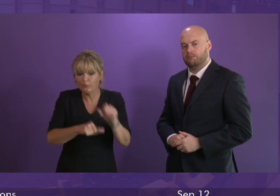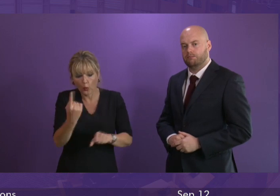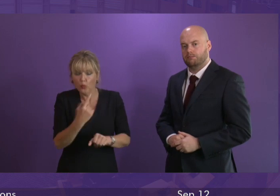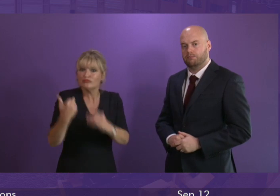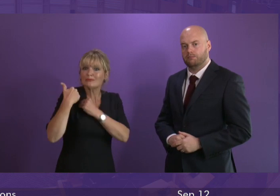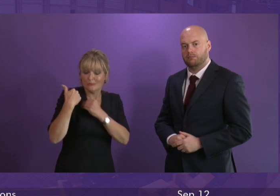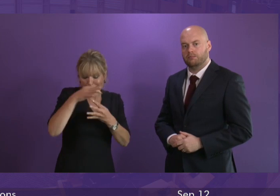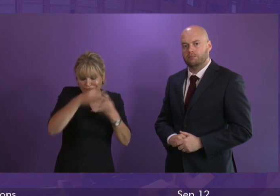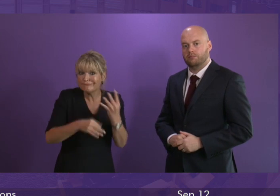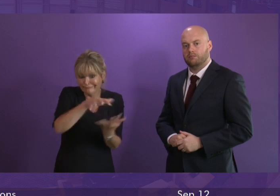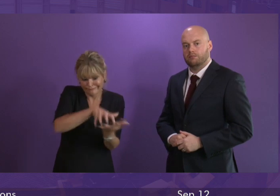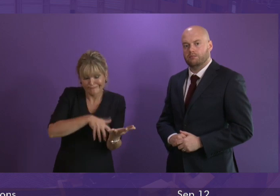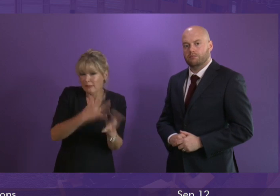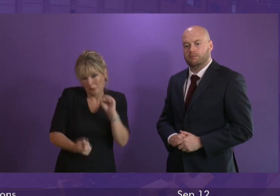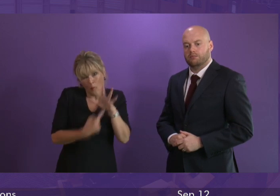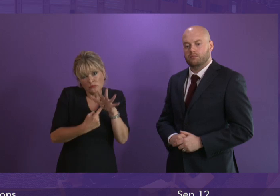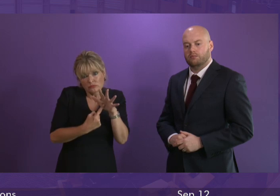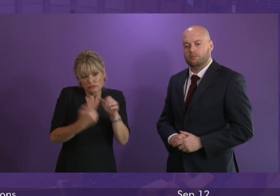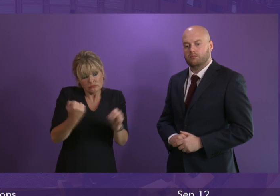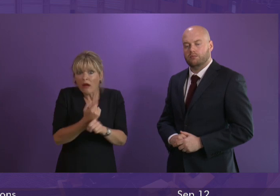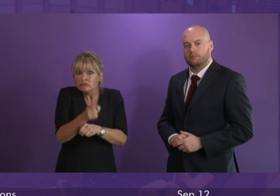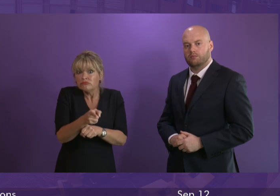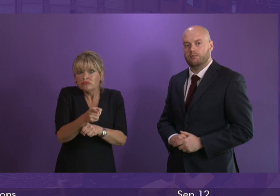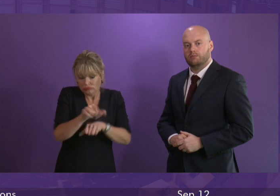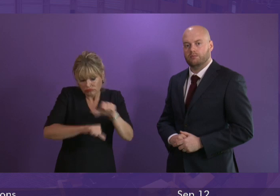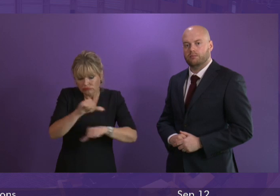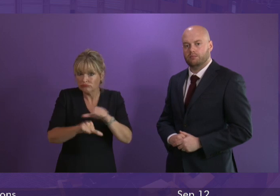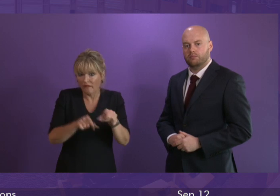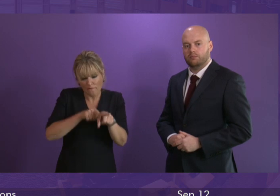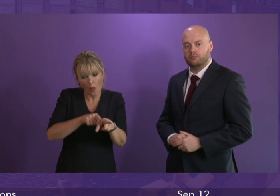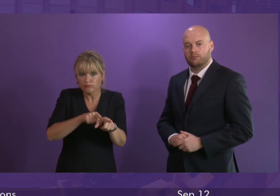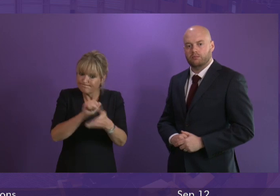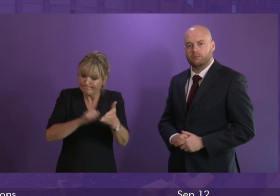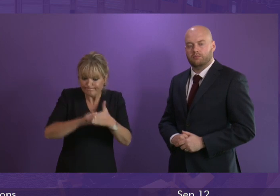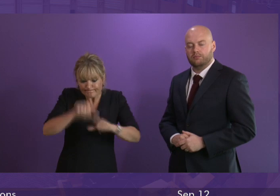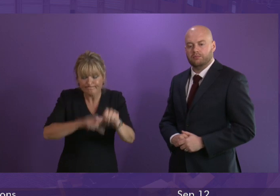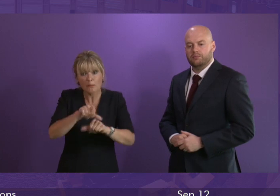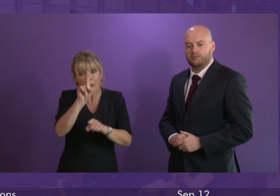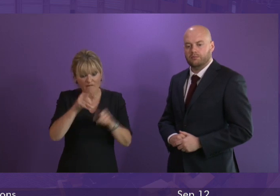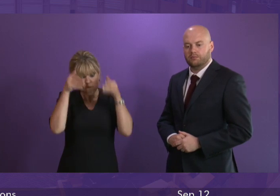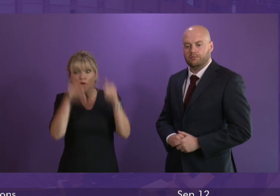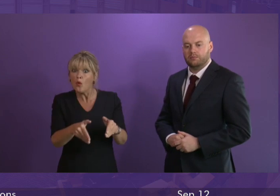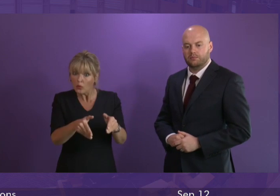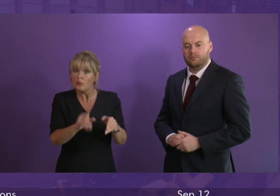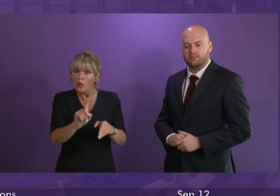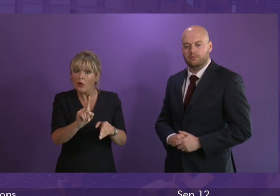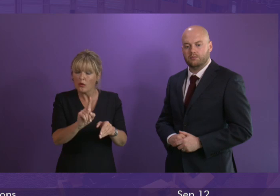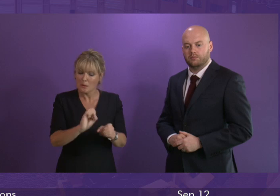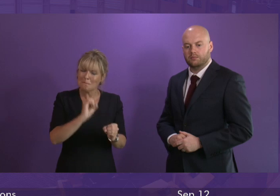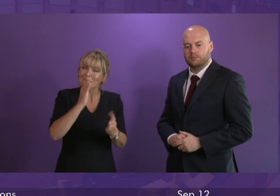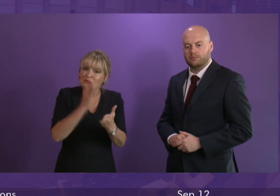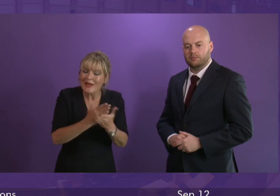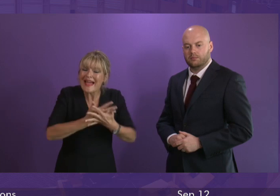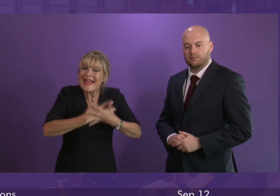the Health Board. is important that that is done in line with due process. The focus is on making sure that the